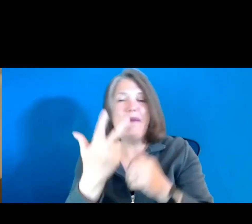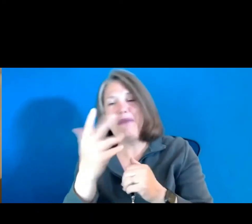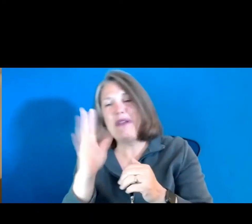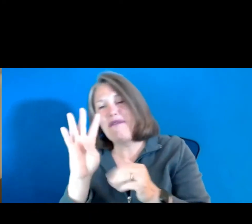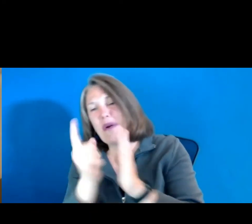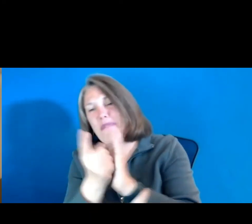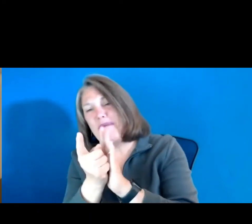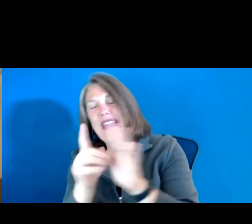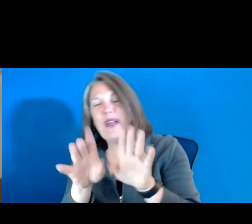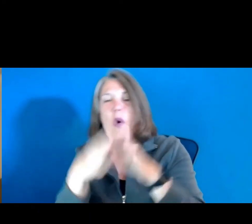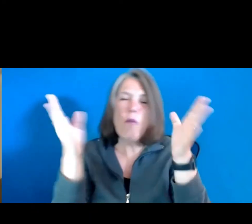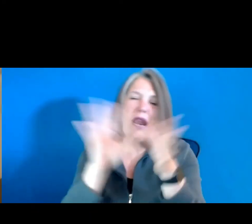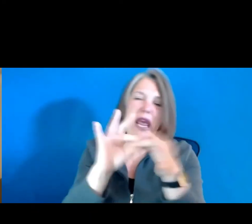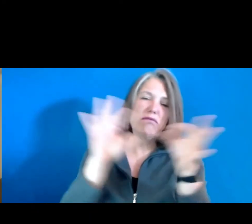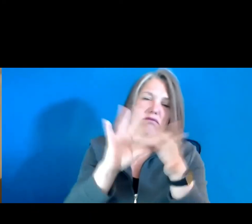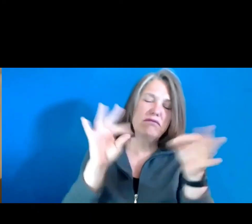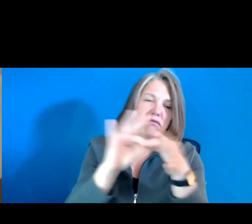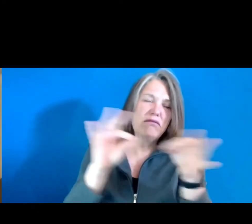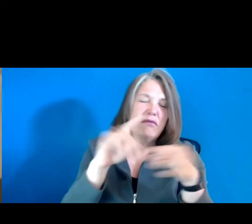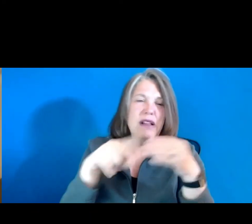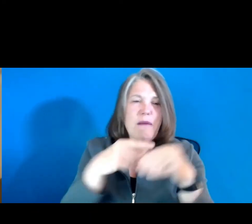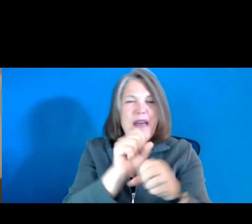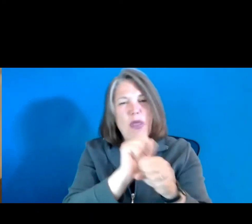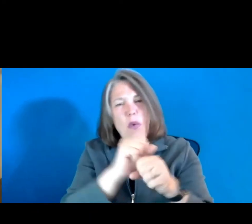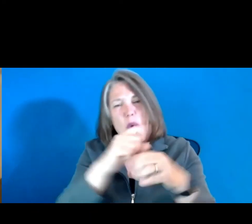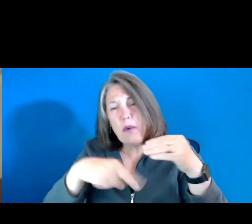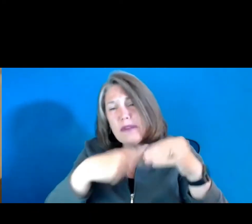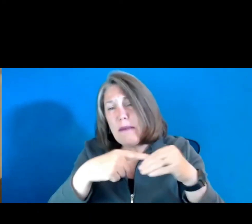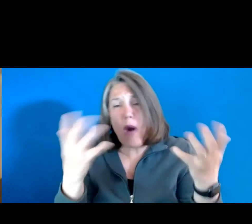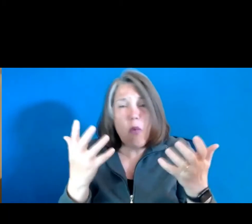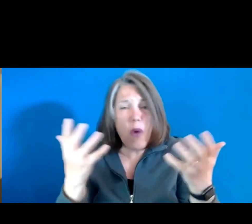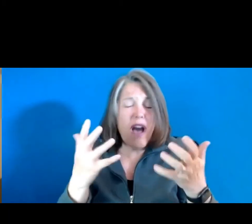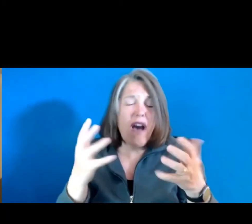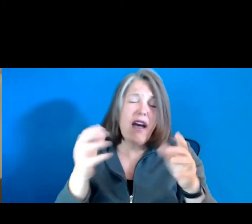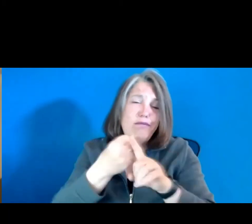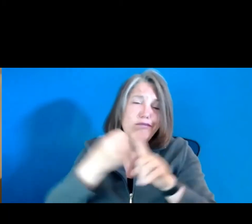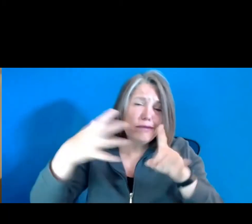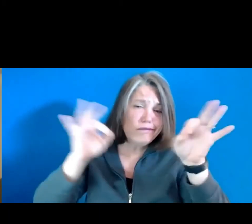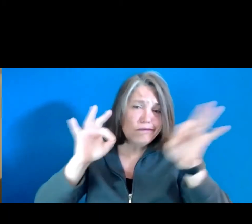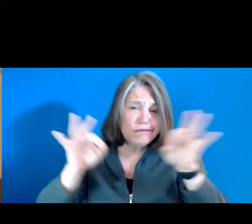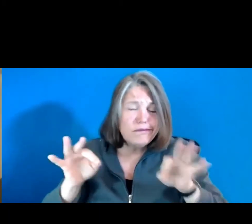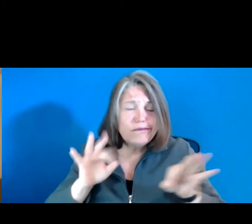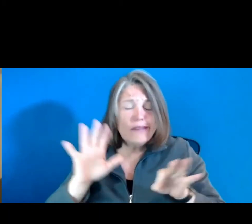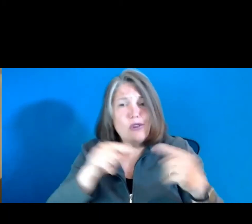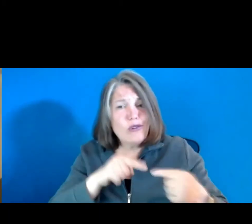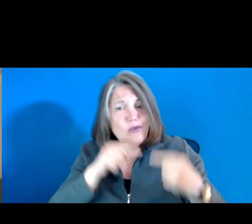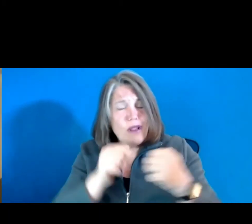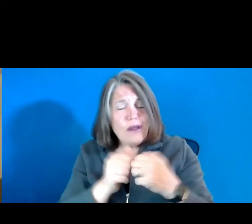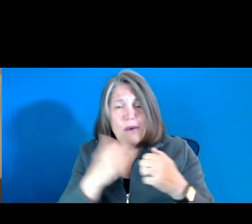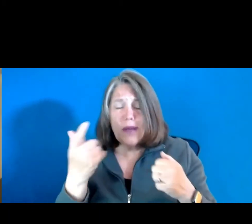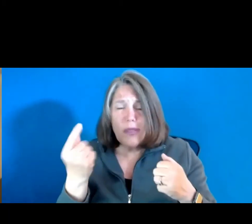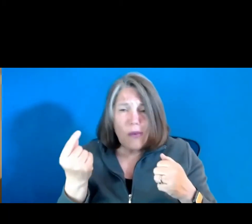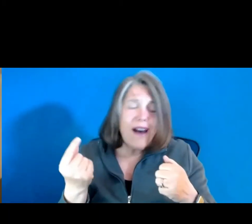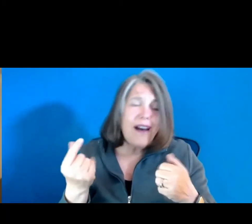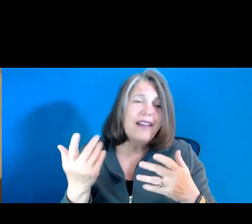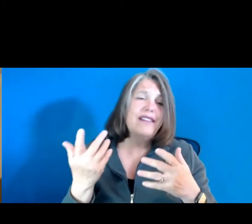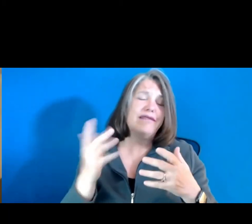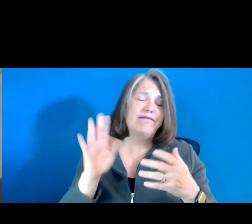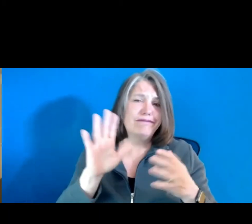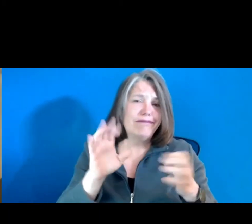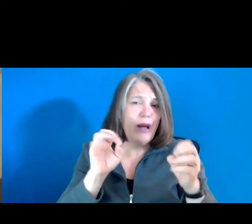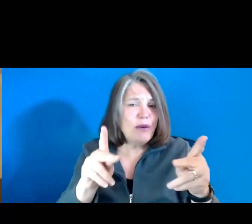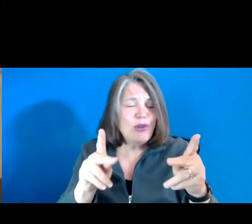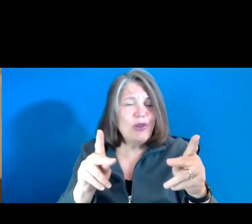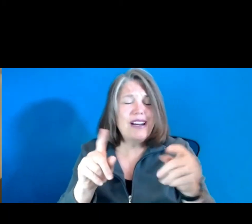kind of opening around what the work was about. It might be what you are struggling with. It might be an opportunity to